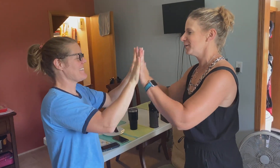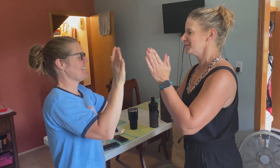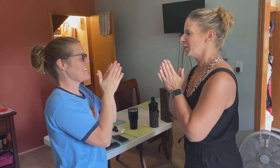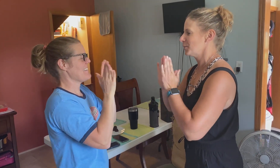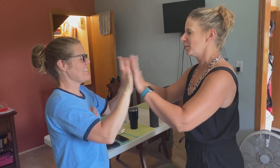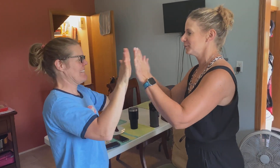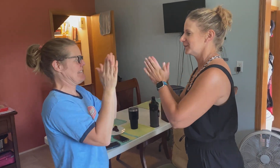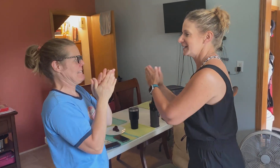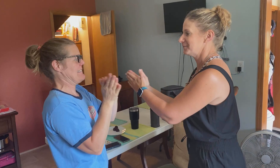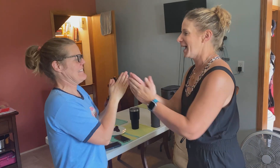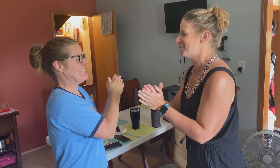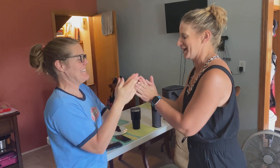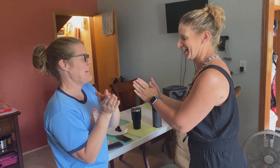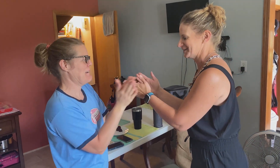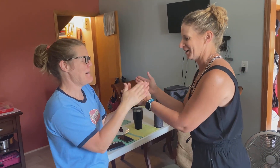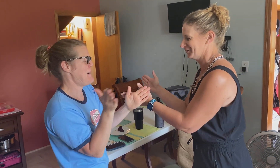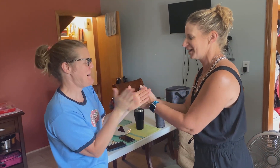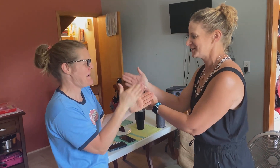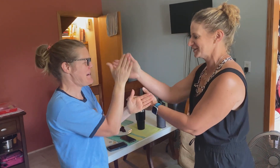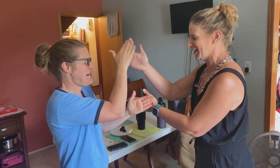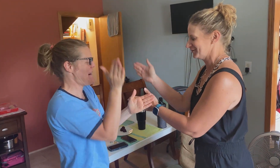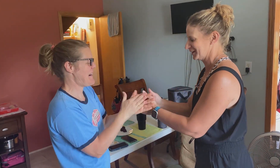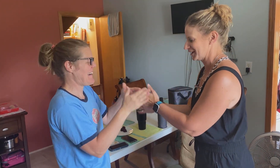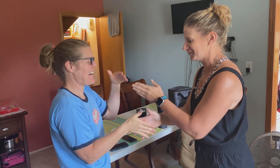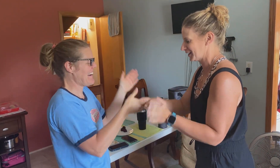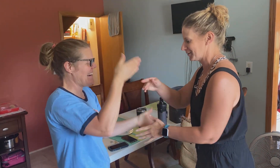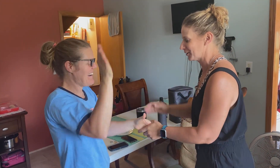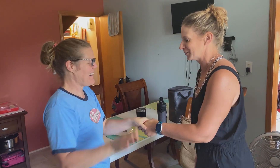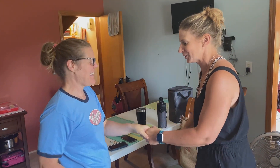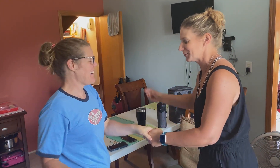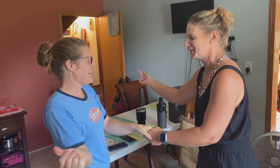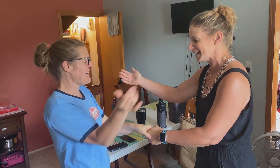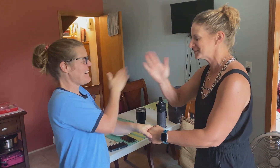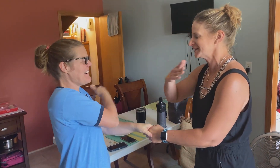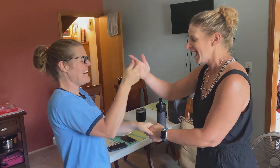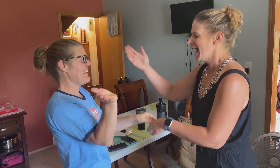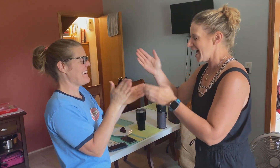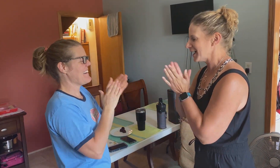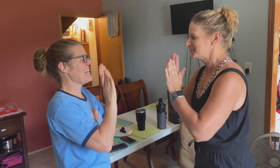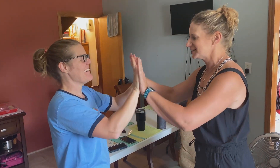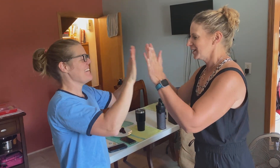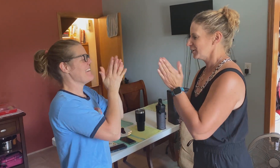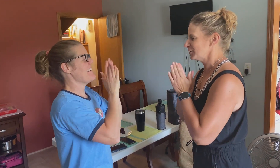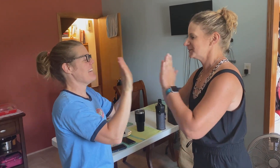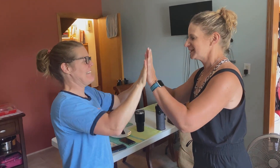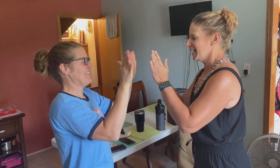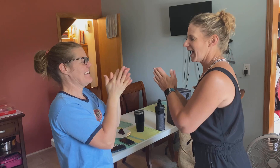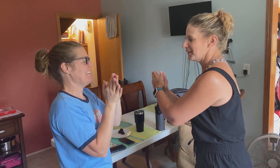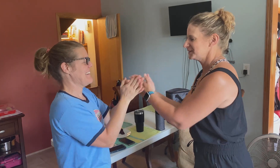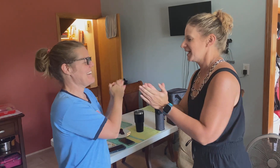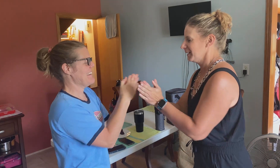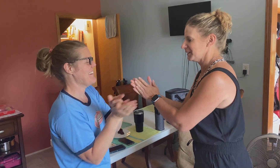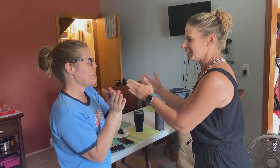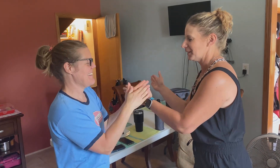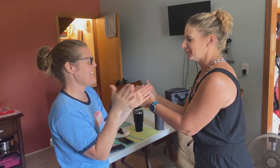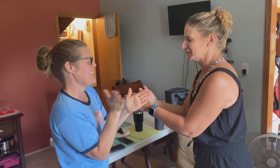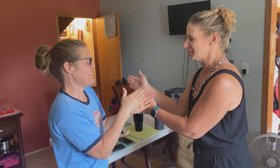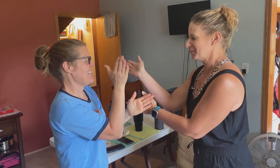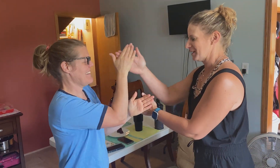vote-in-one, vote-in-one,-my-bop, a rupt-cha, ricky-ricky, girl, we're looking at the knees. Ipes, oops, bops, beep-bub-a-loop-a